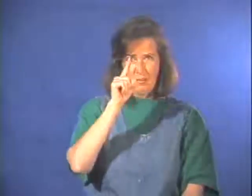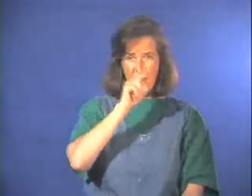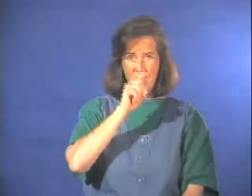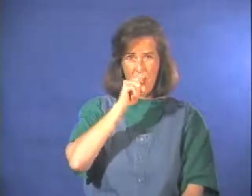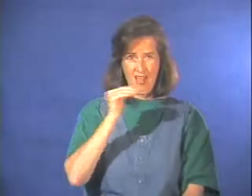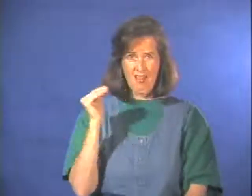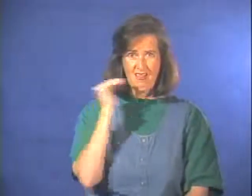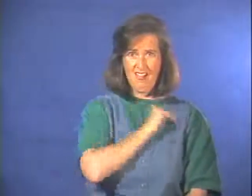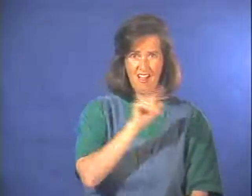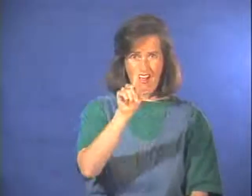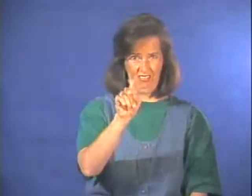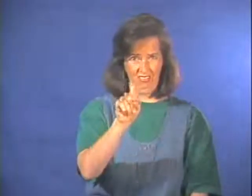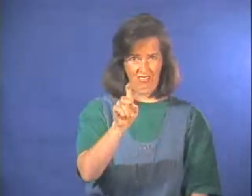Is the mouse lying?